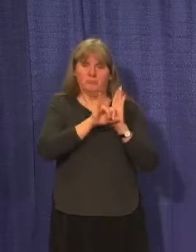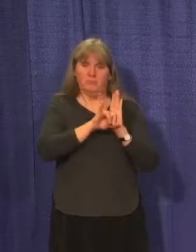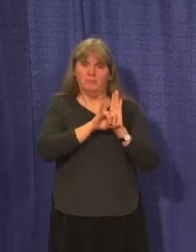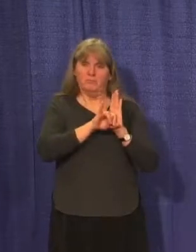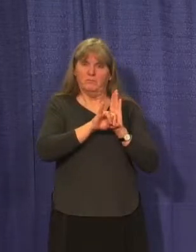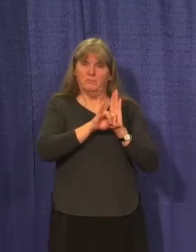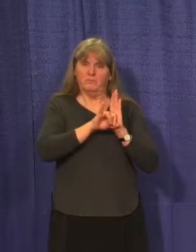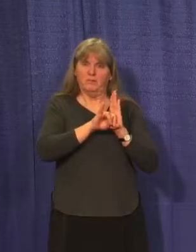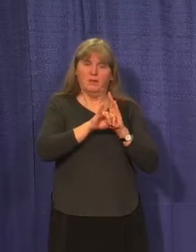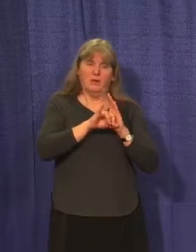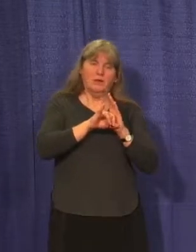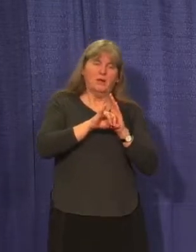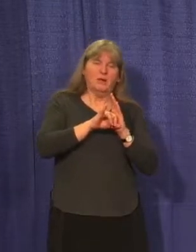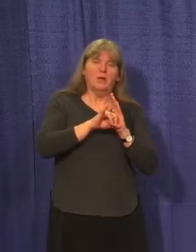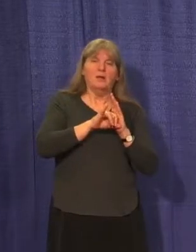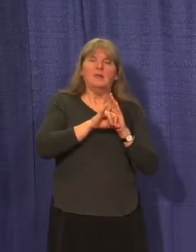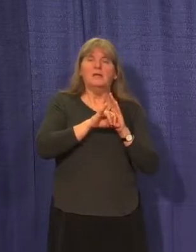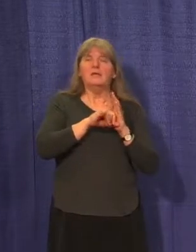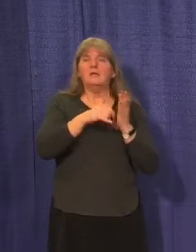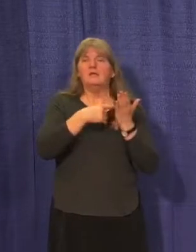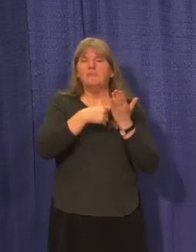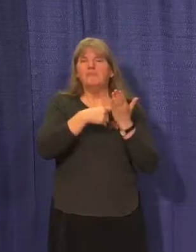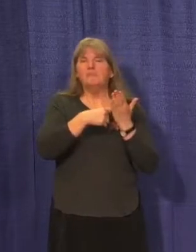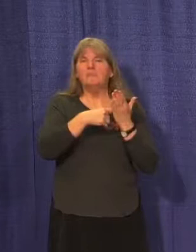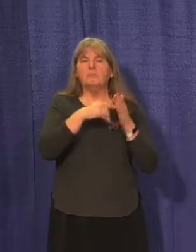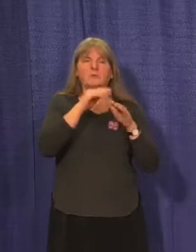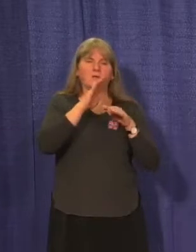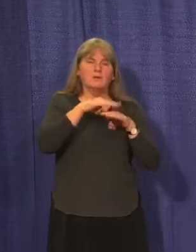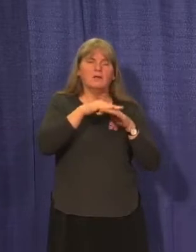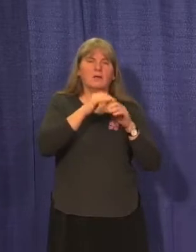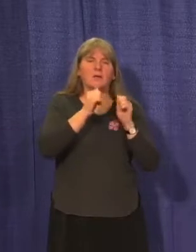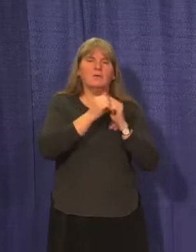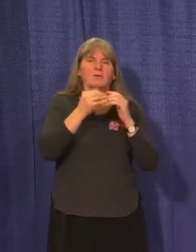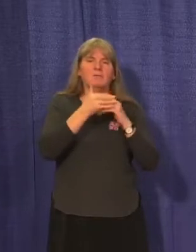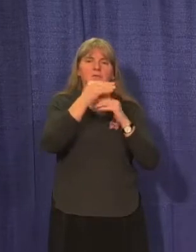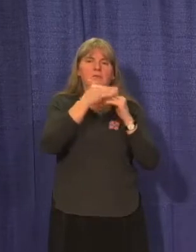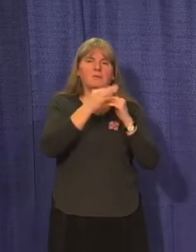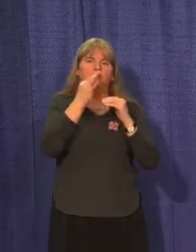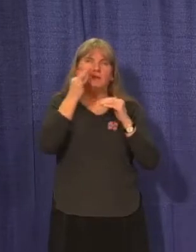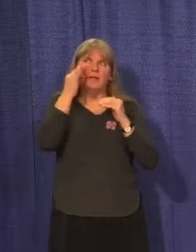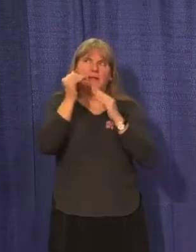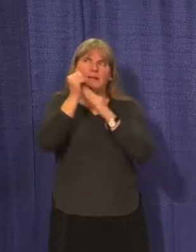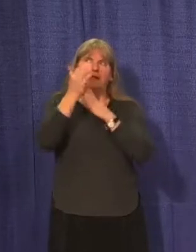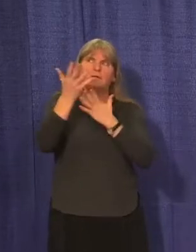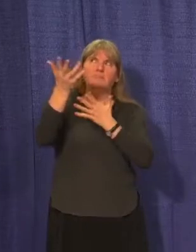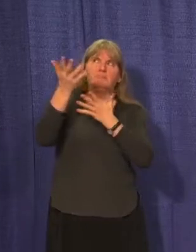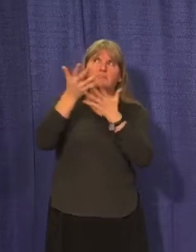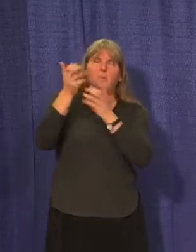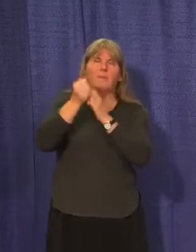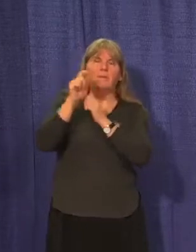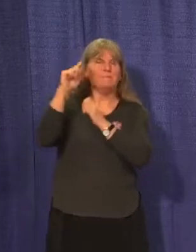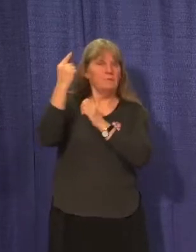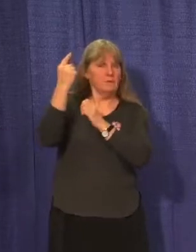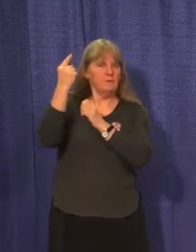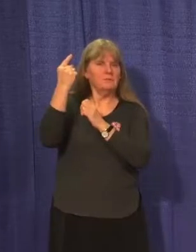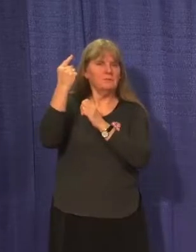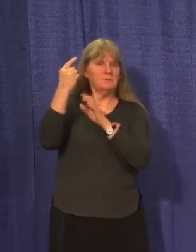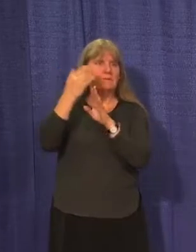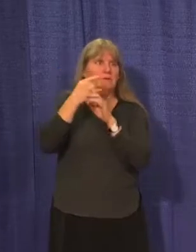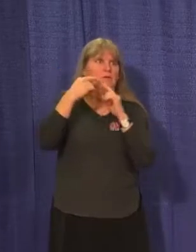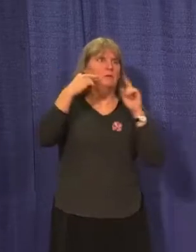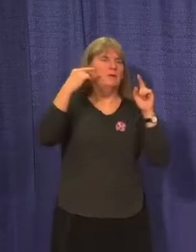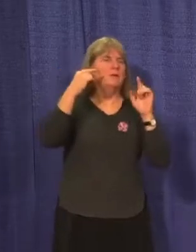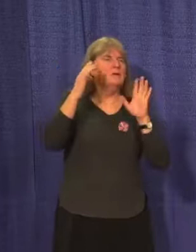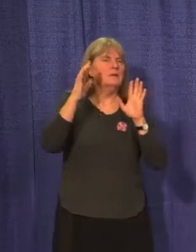consultation, particularly with our Indigenous leaders, which is what we always do when